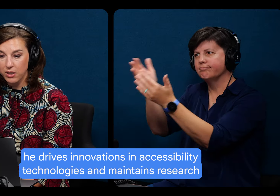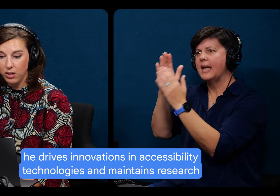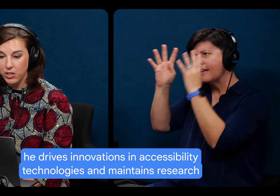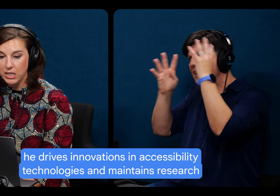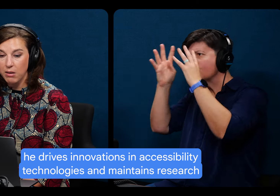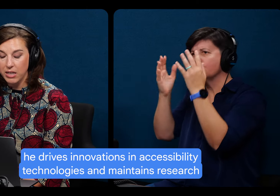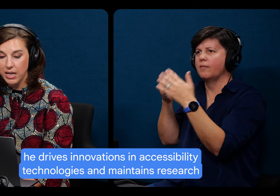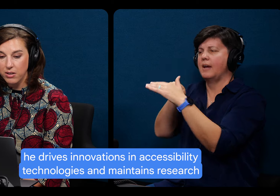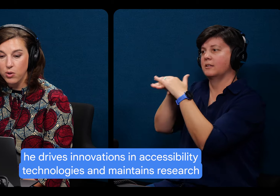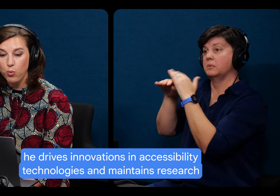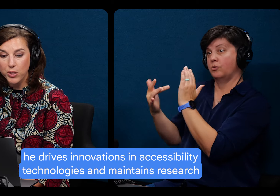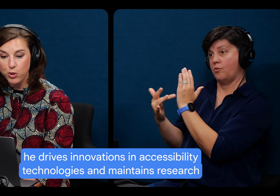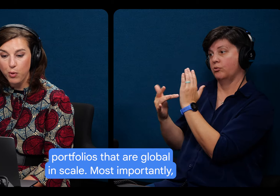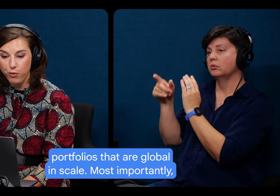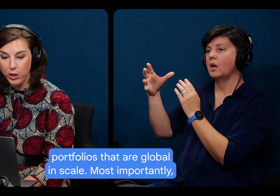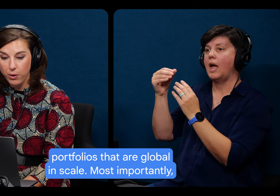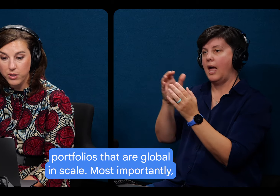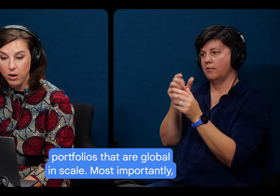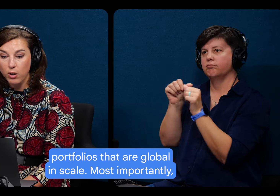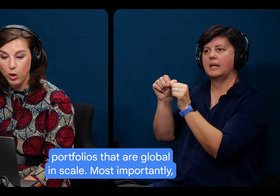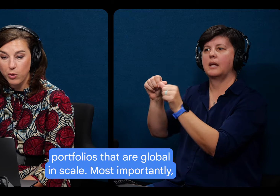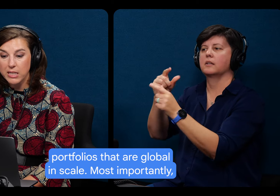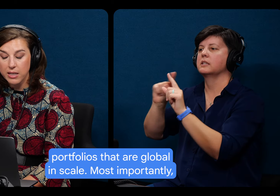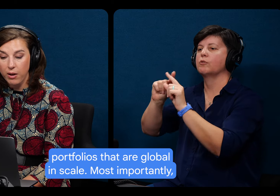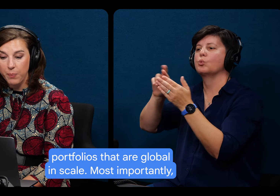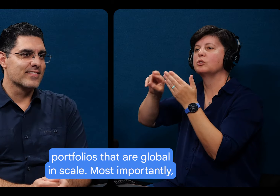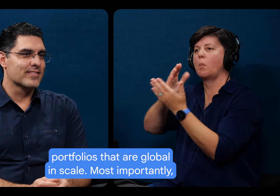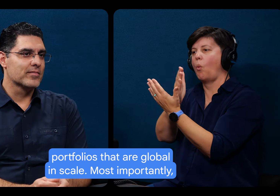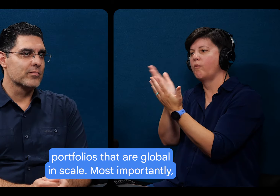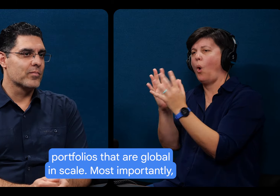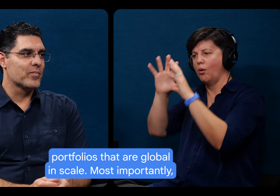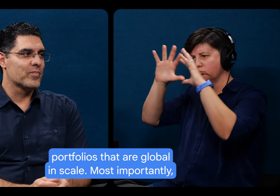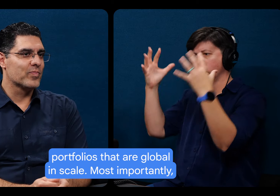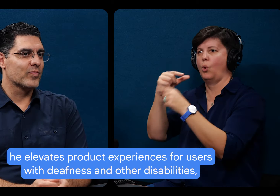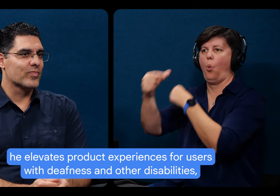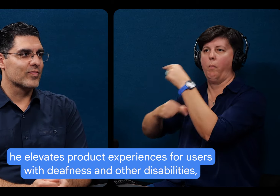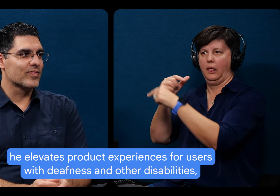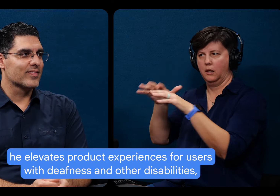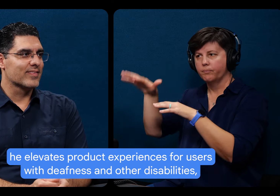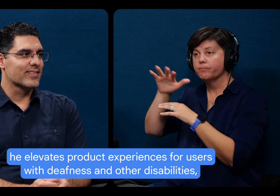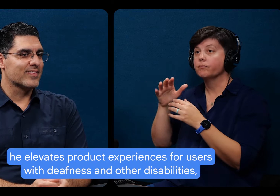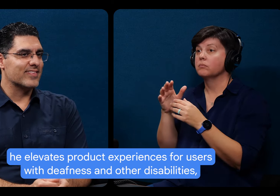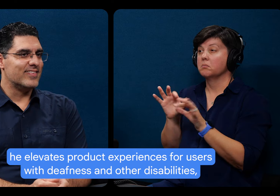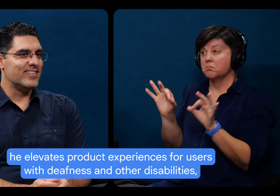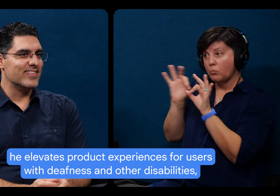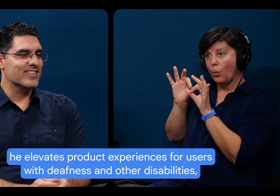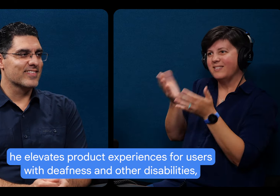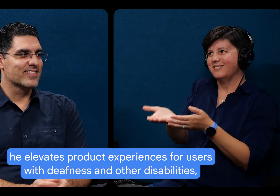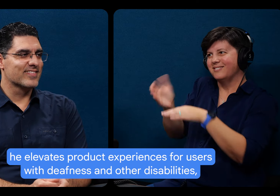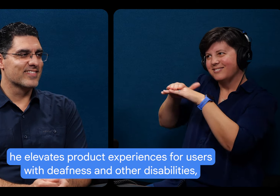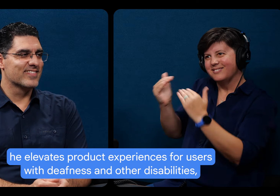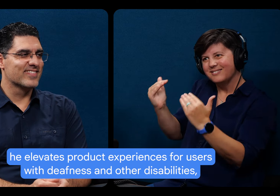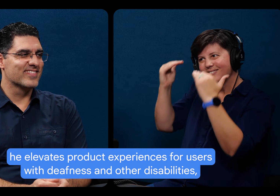technologies and maintains research portfolios that are global in scale. Most importantly, he elevates product experiences for